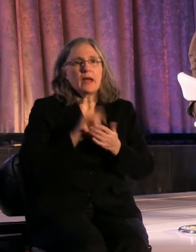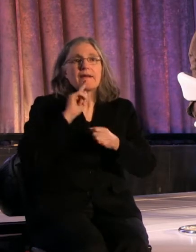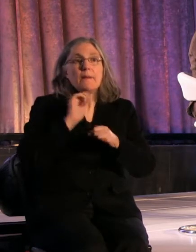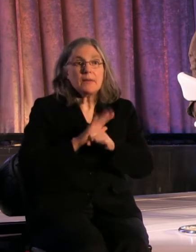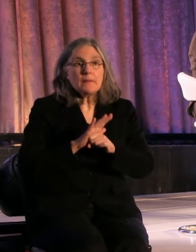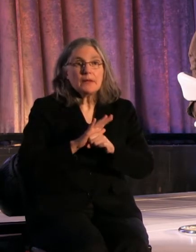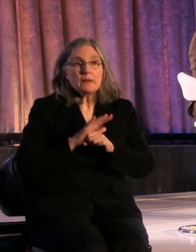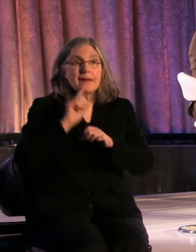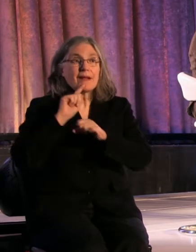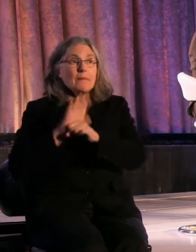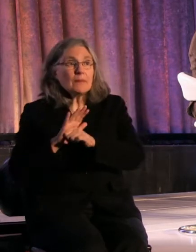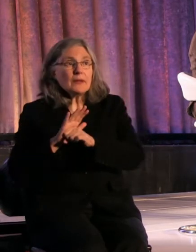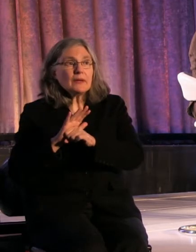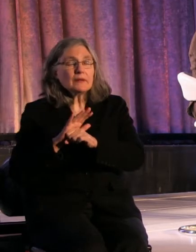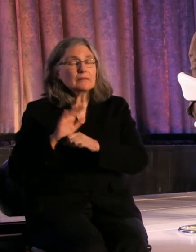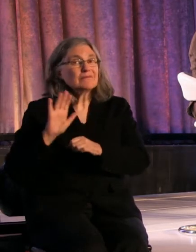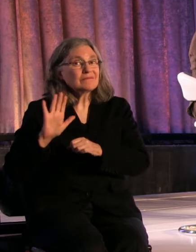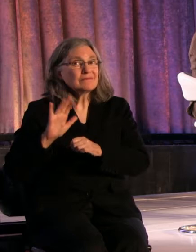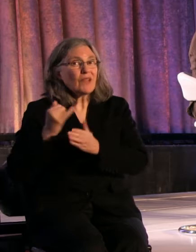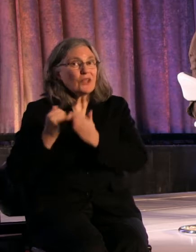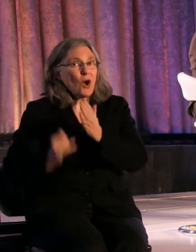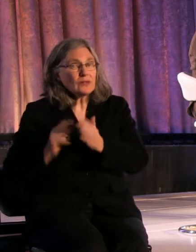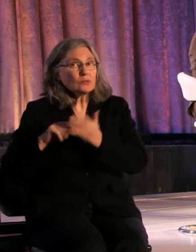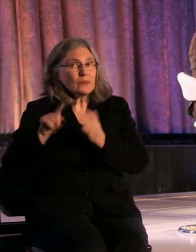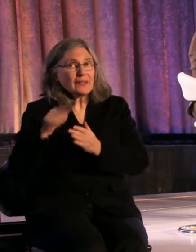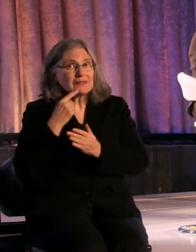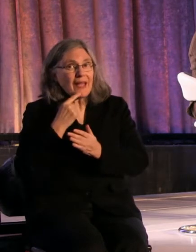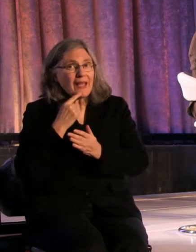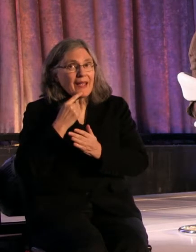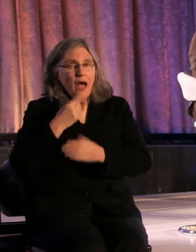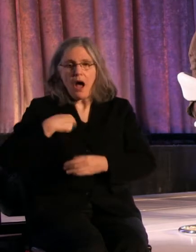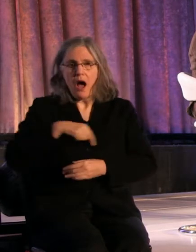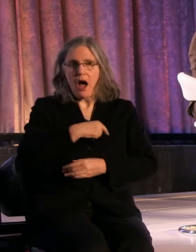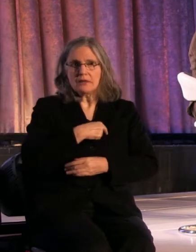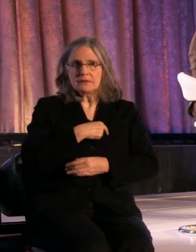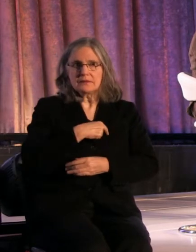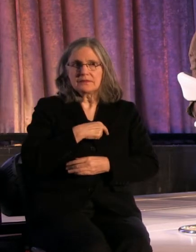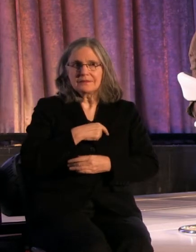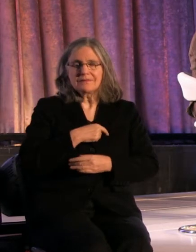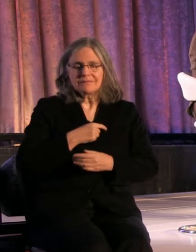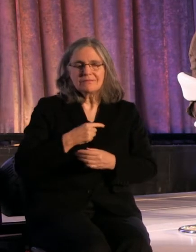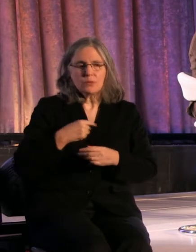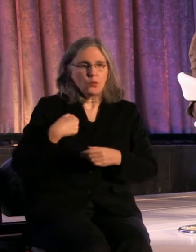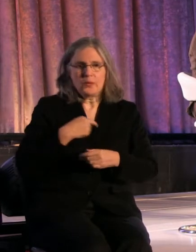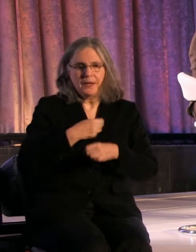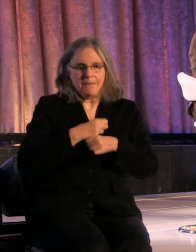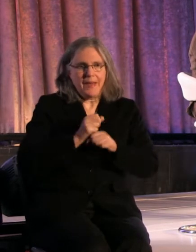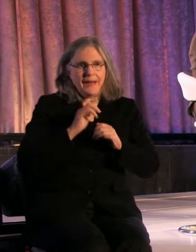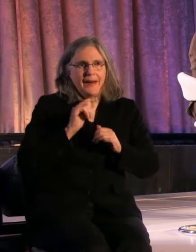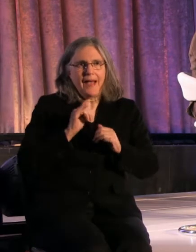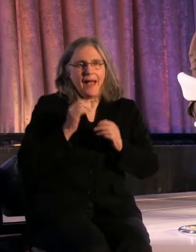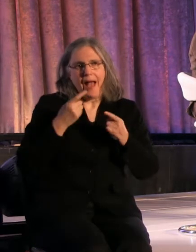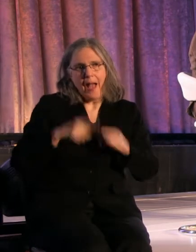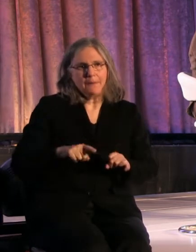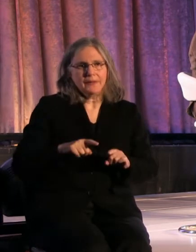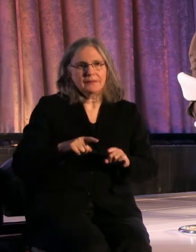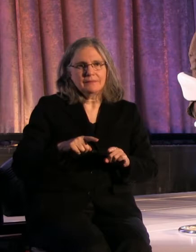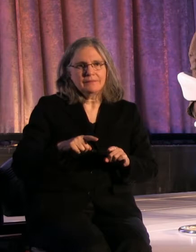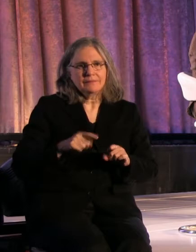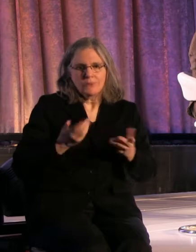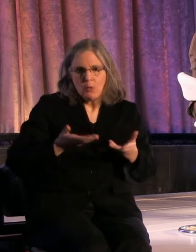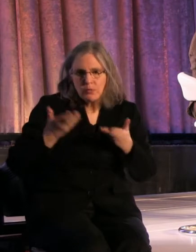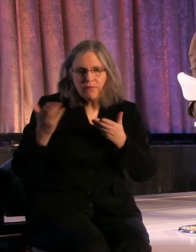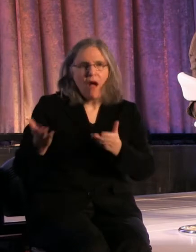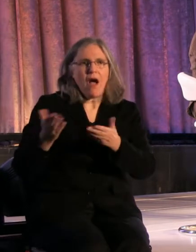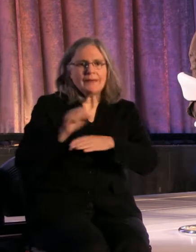that whatever the artist has to say, that us as facilitators, we just, you know, make it happen. We give her a stage, we give her an audience,